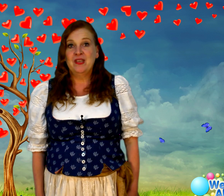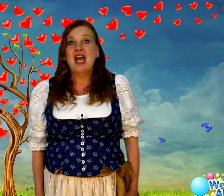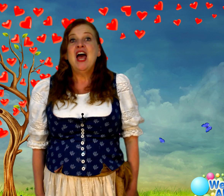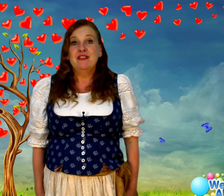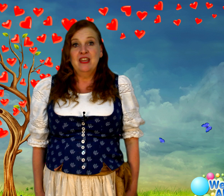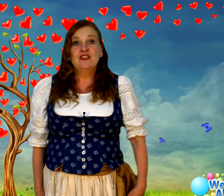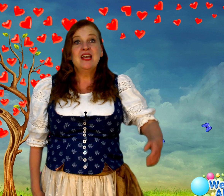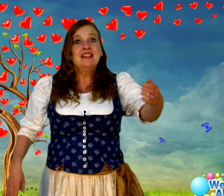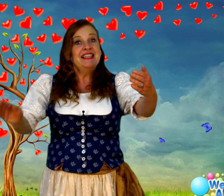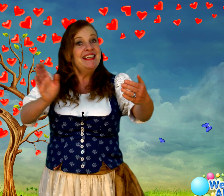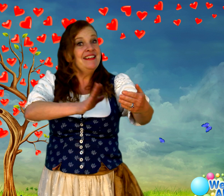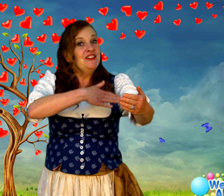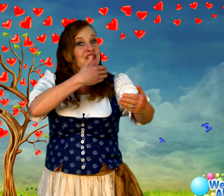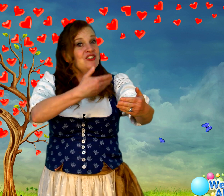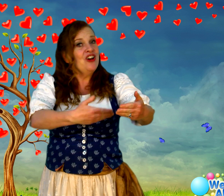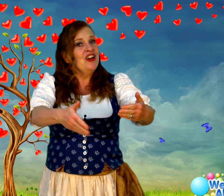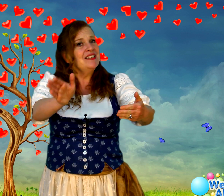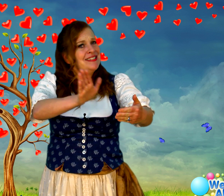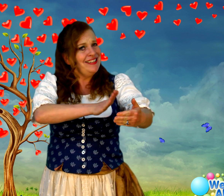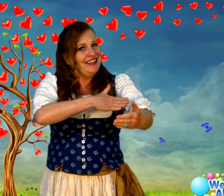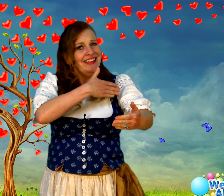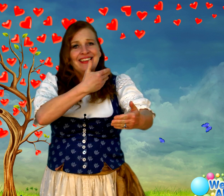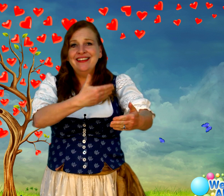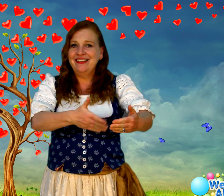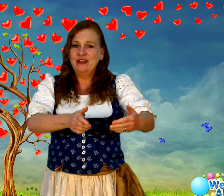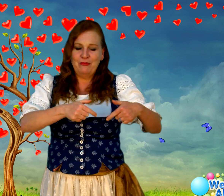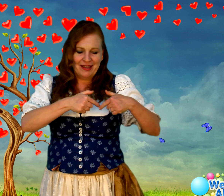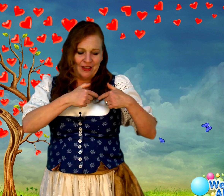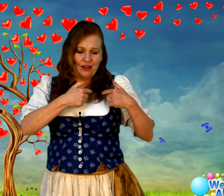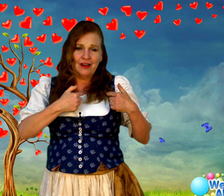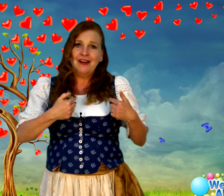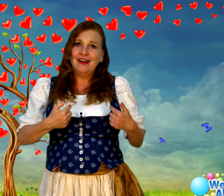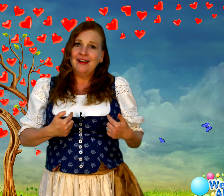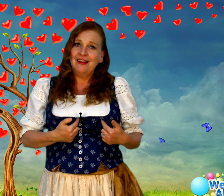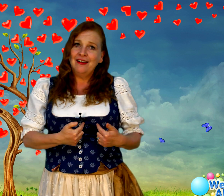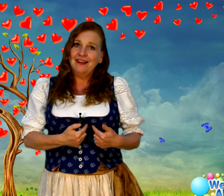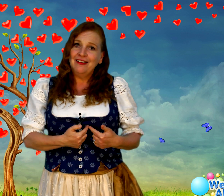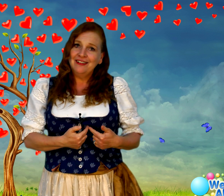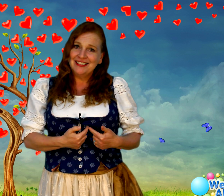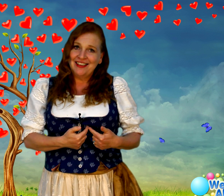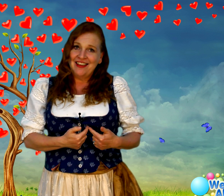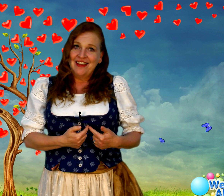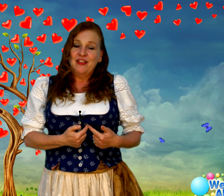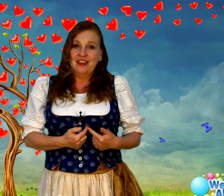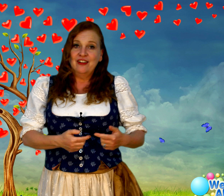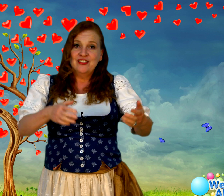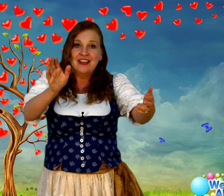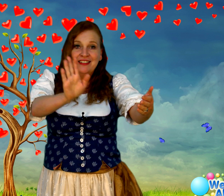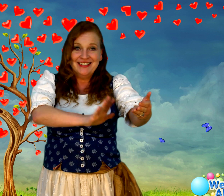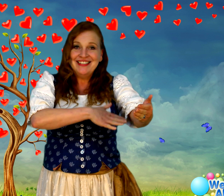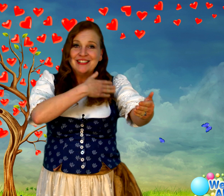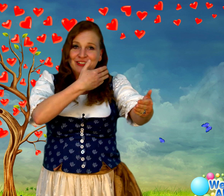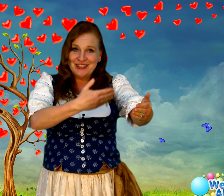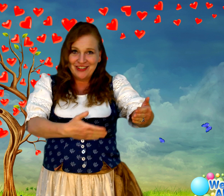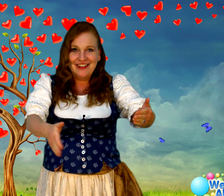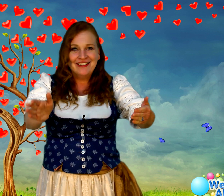There's a little song singing in my heart. There's a little song